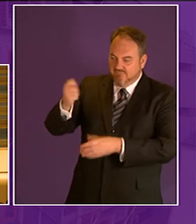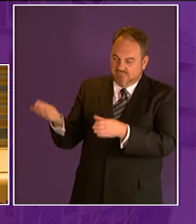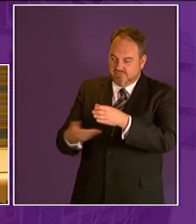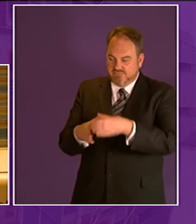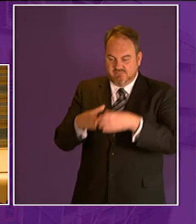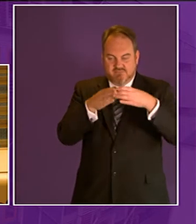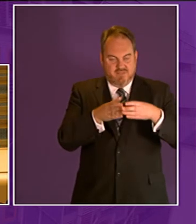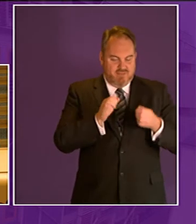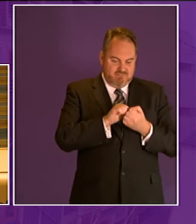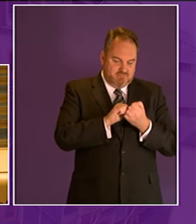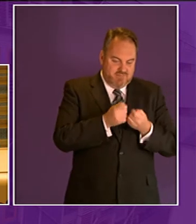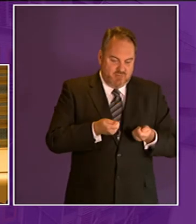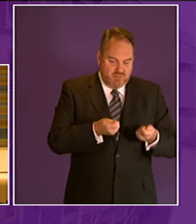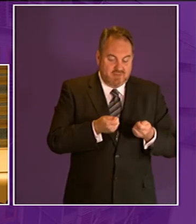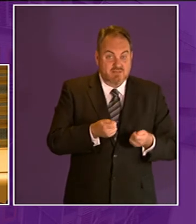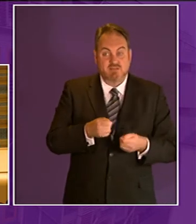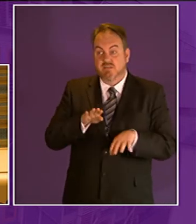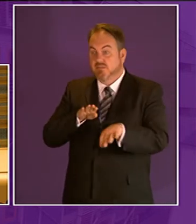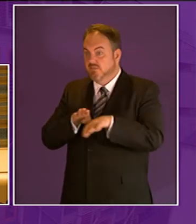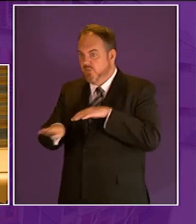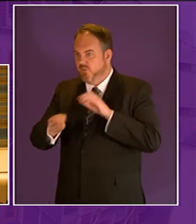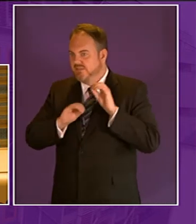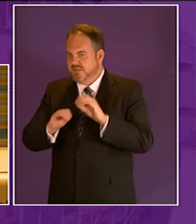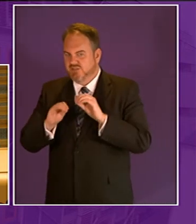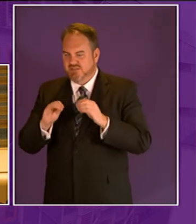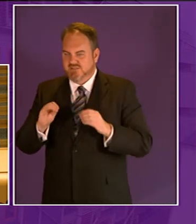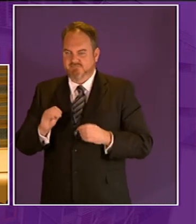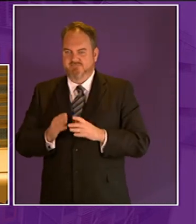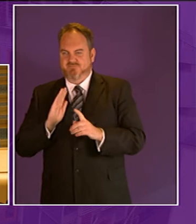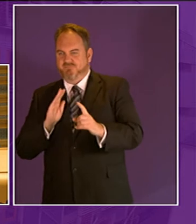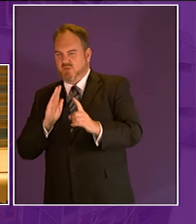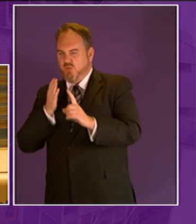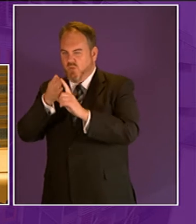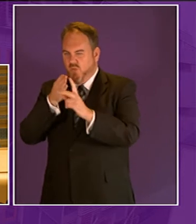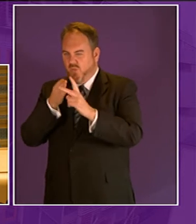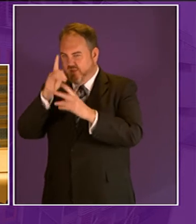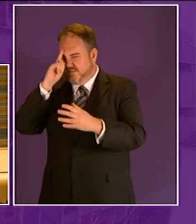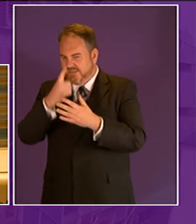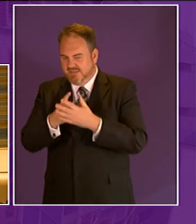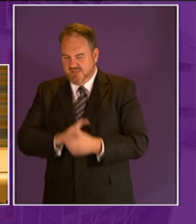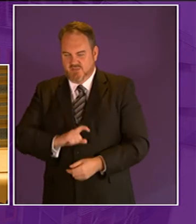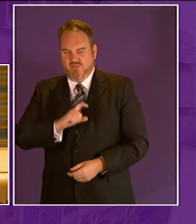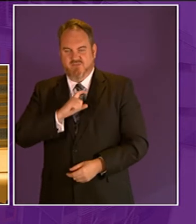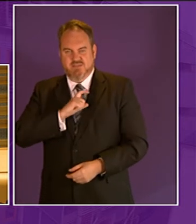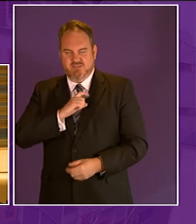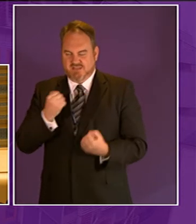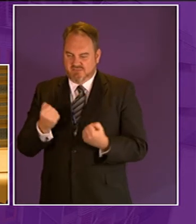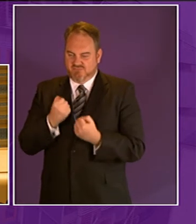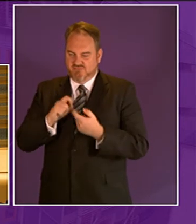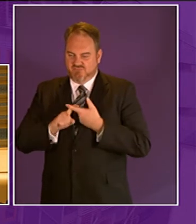here sport teaches discipline and resilience and goal setting and confidence and don't forget the constant learning that the coach does